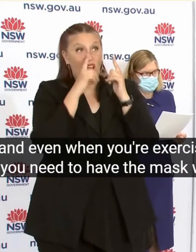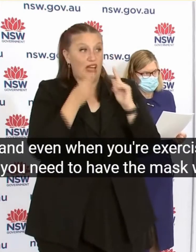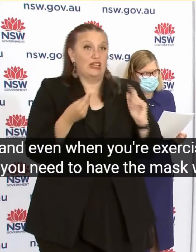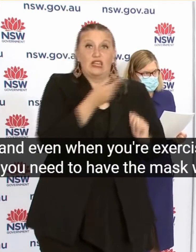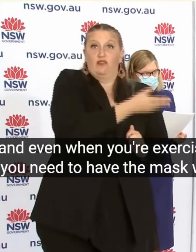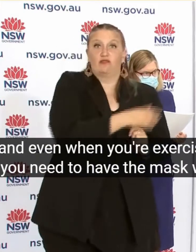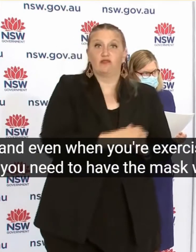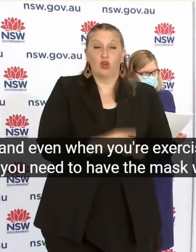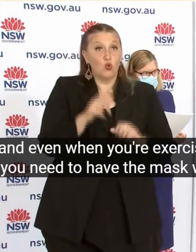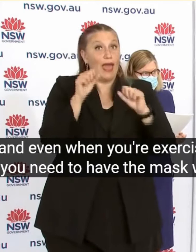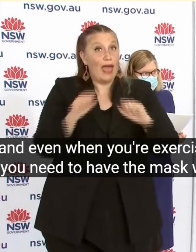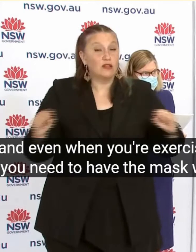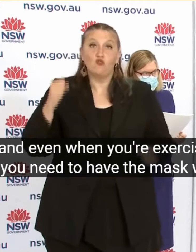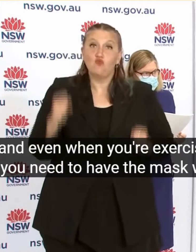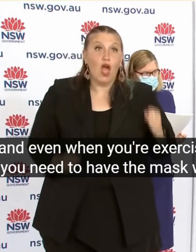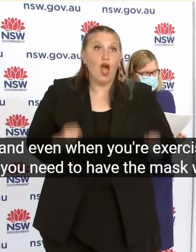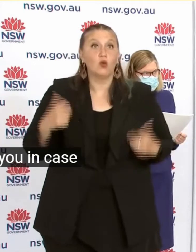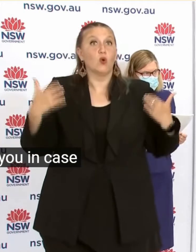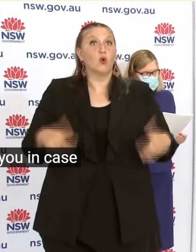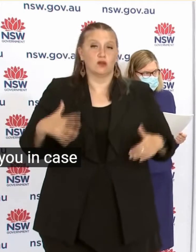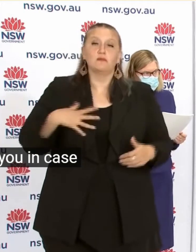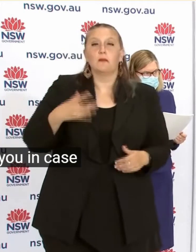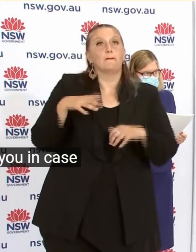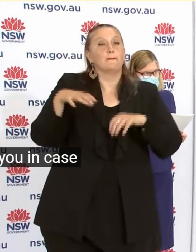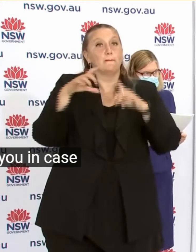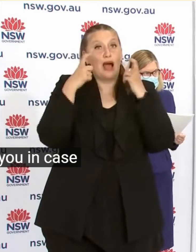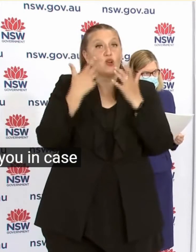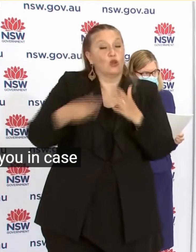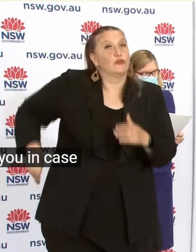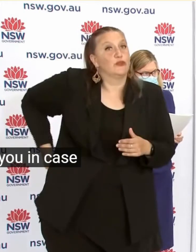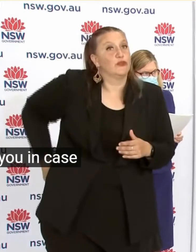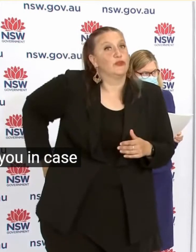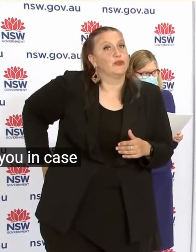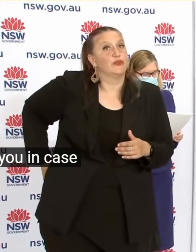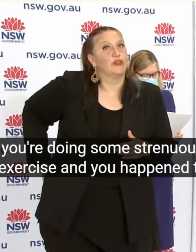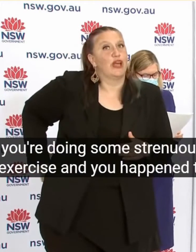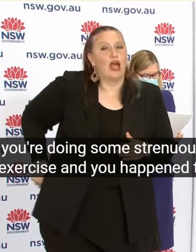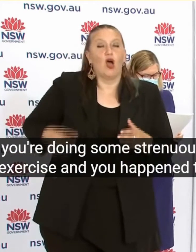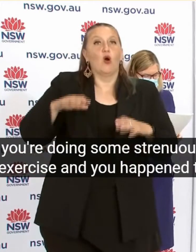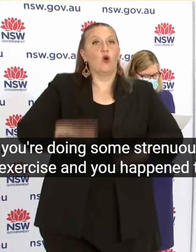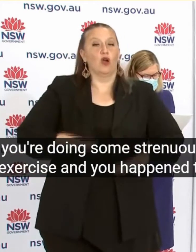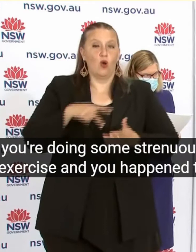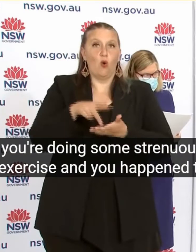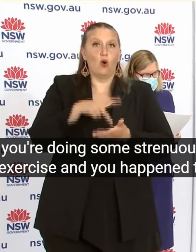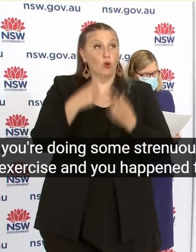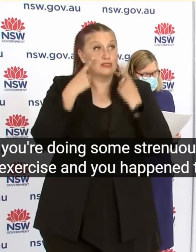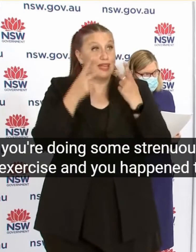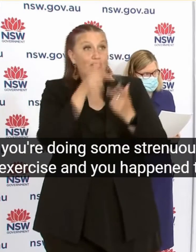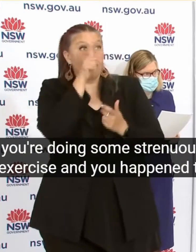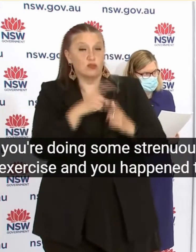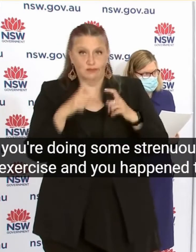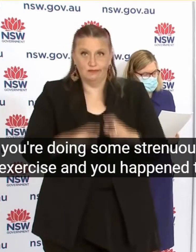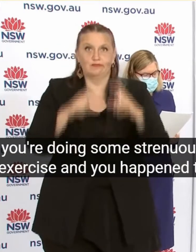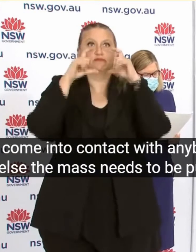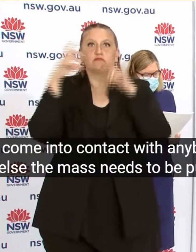In case you're doing some strenuous exercise And you happen to come into contact with anybody else The mask needs to be put on your face And